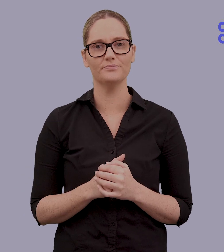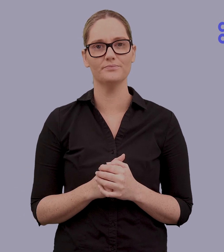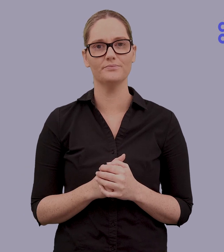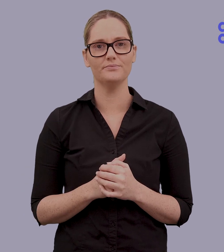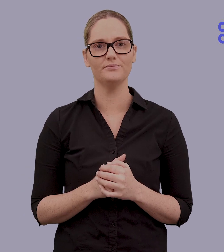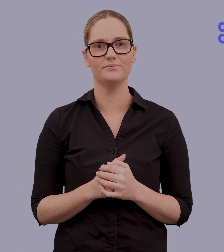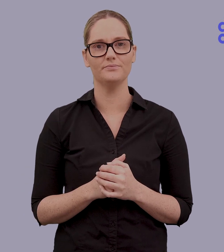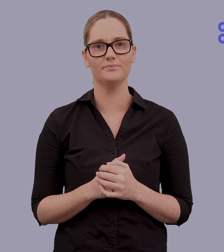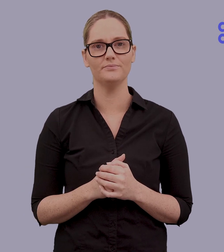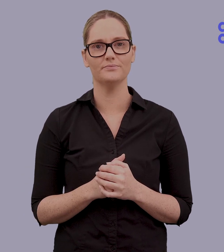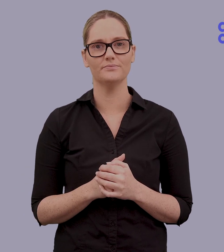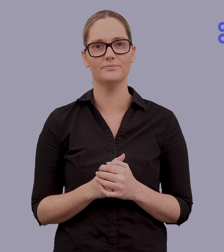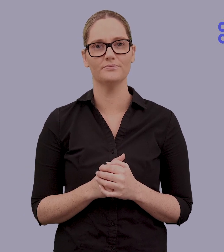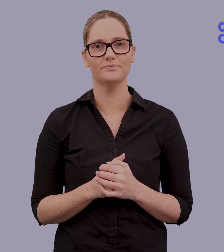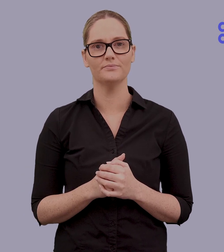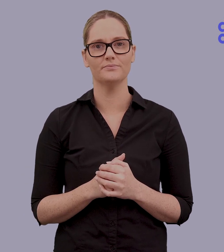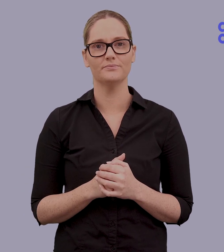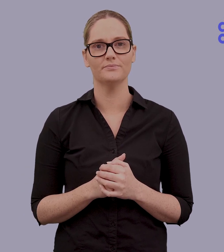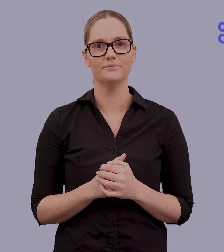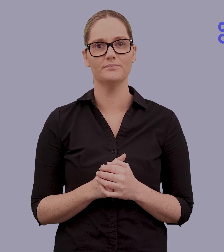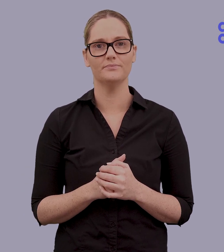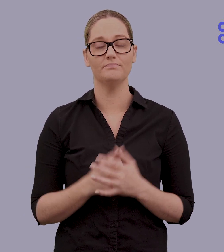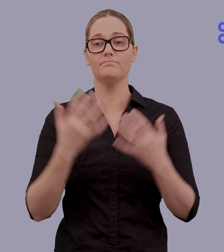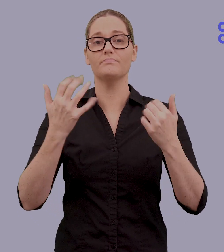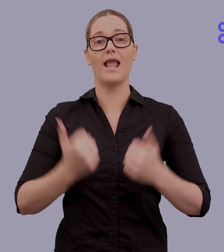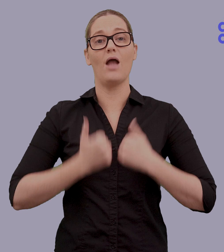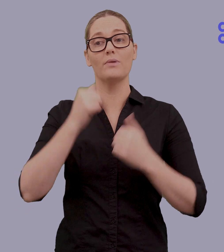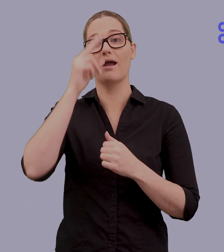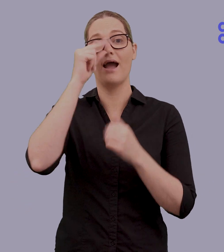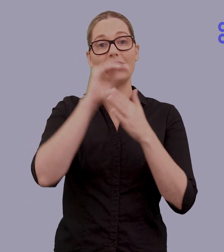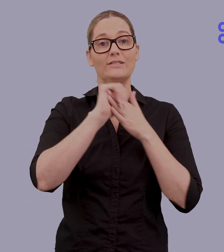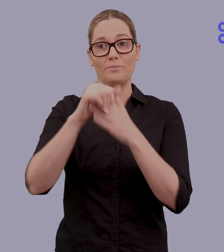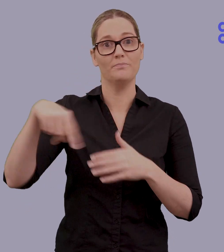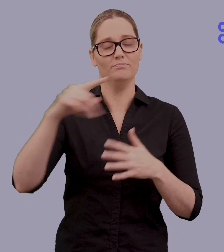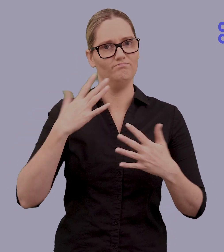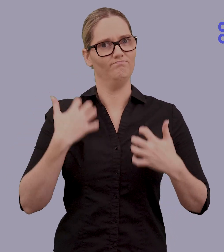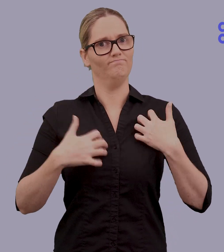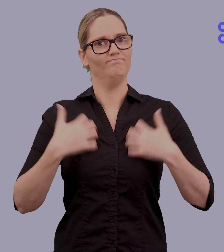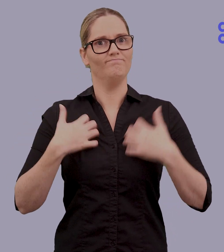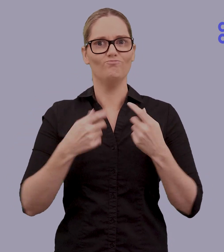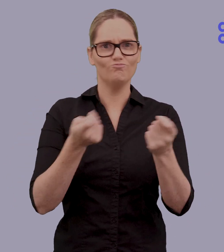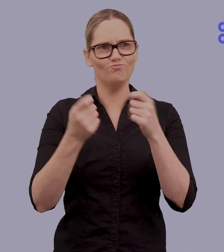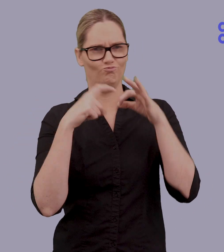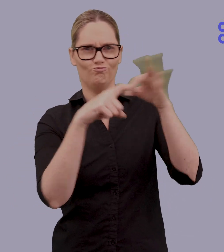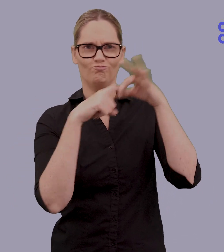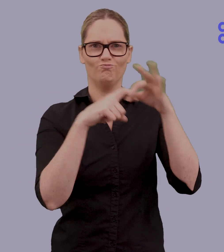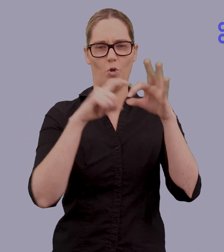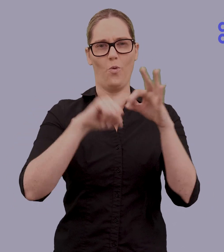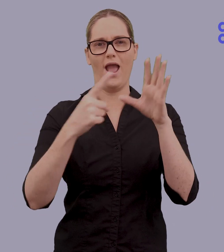and English represented. Our young leaders are excited for the opportunity to lead a Q&A session with the Honourable Bill